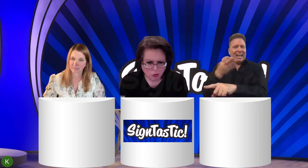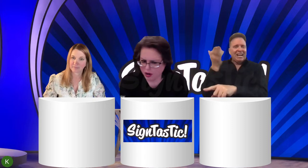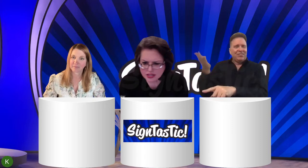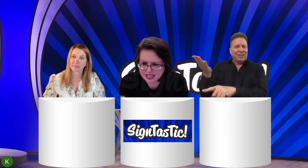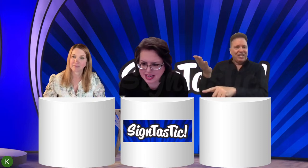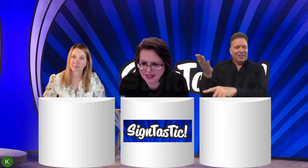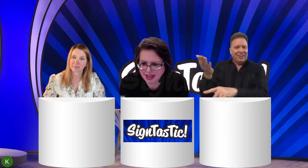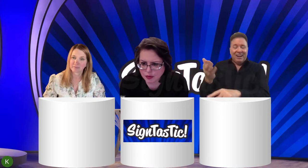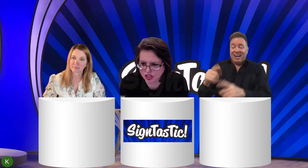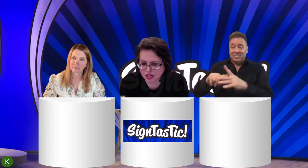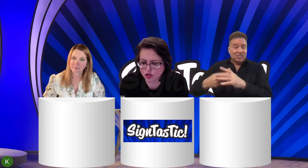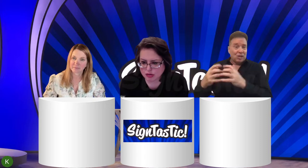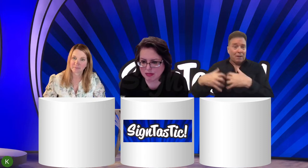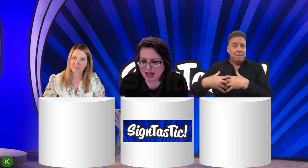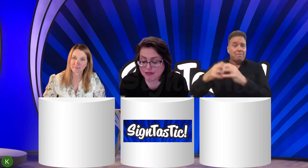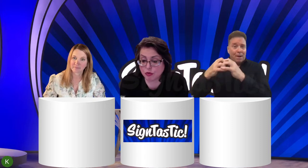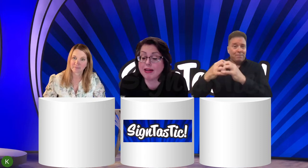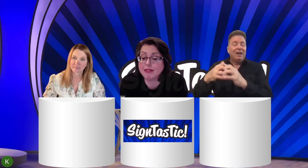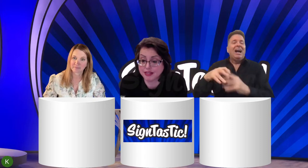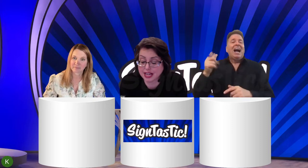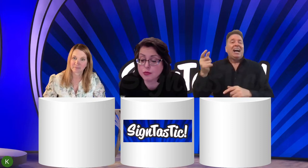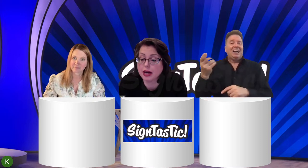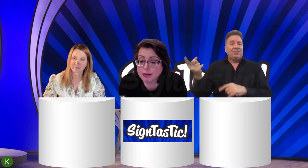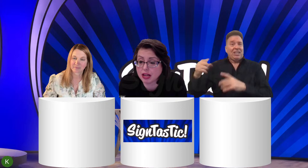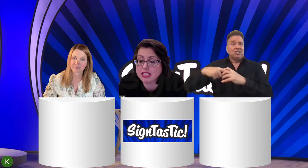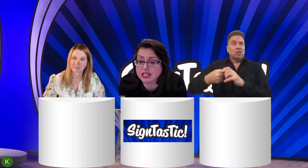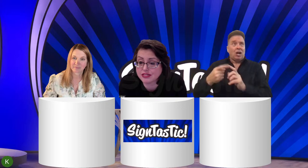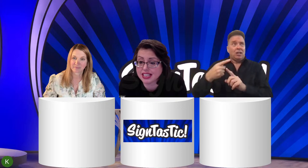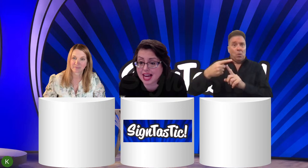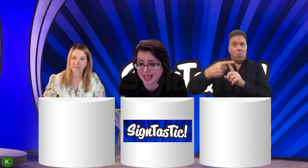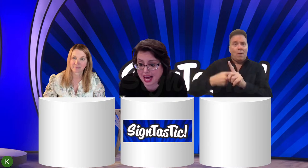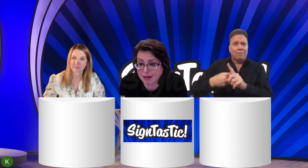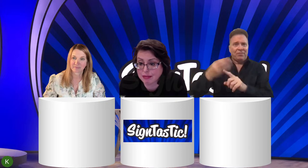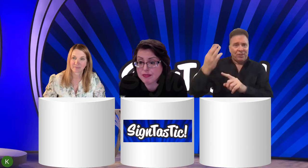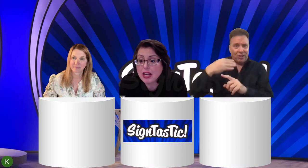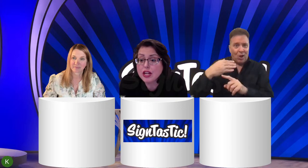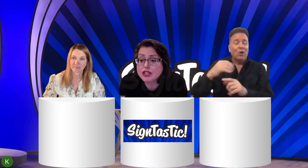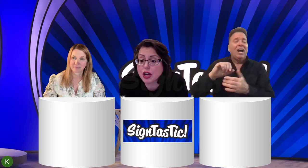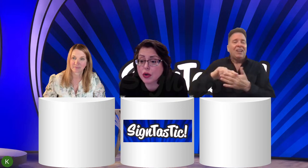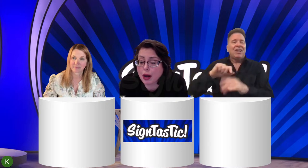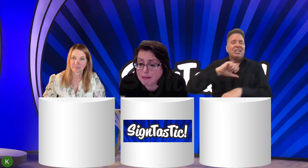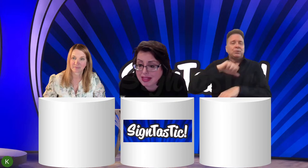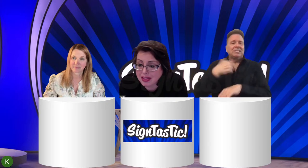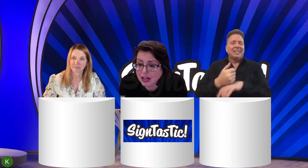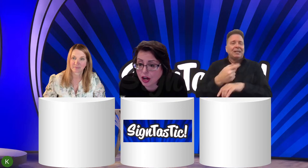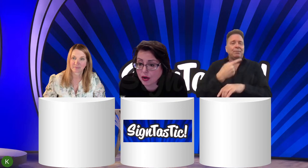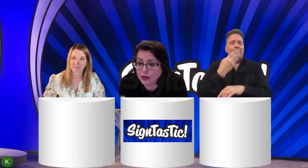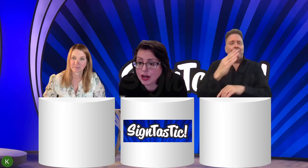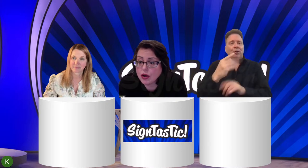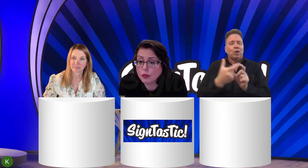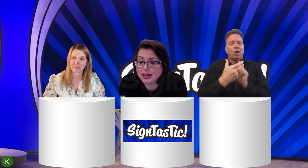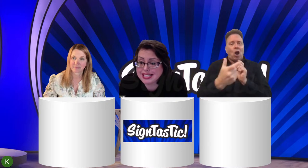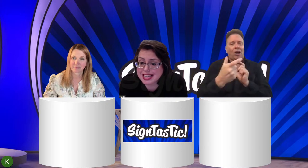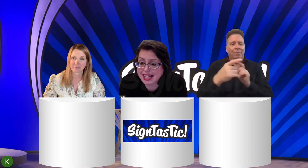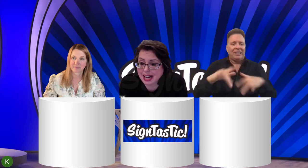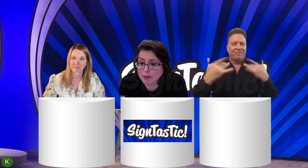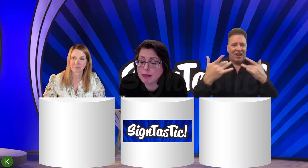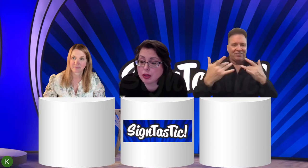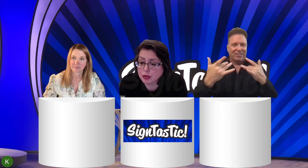Where's the sign language in a streaming platform? And VSYN plus is filling that gap. So a month ago, we set up a blue